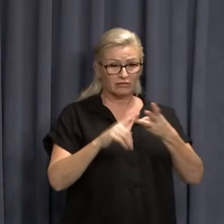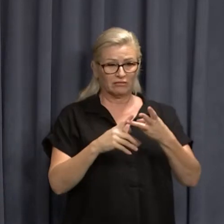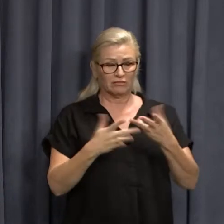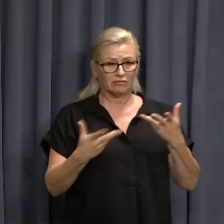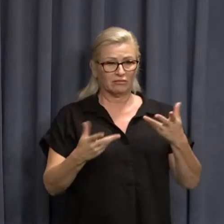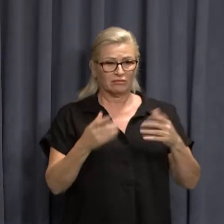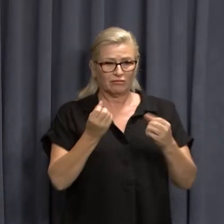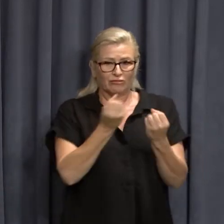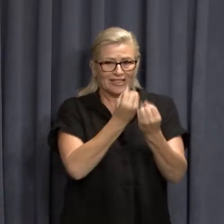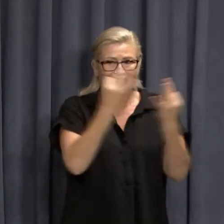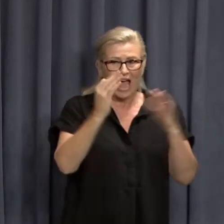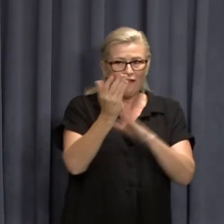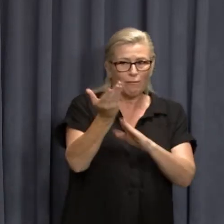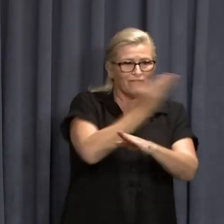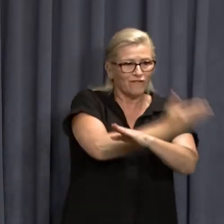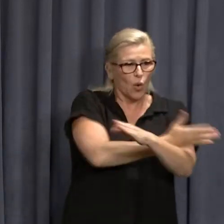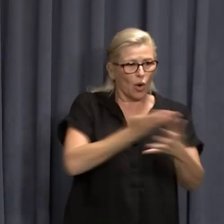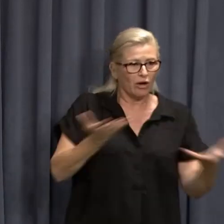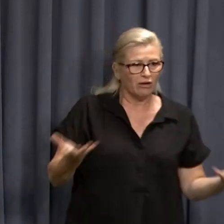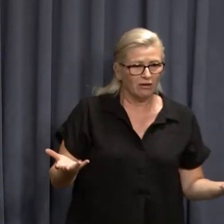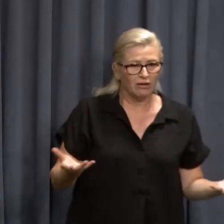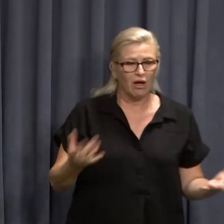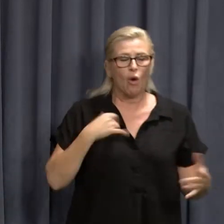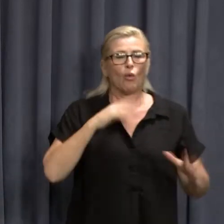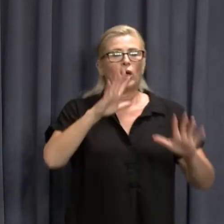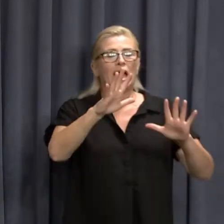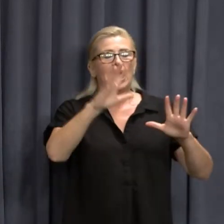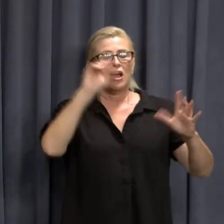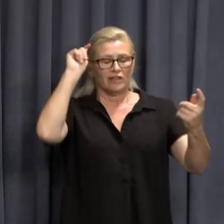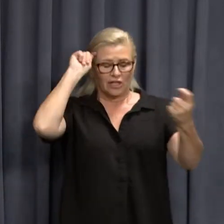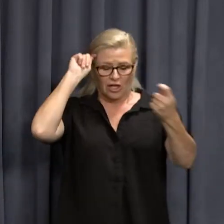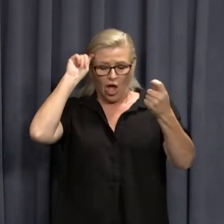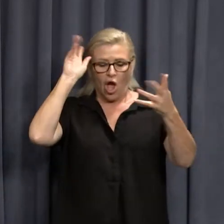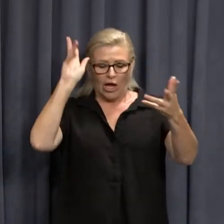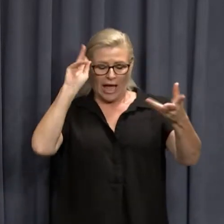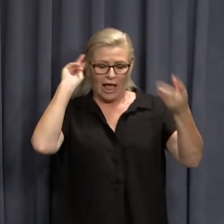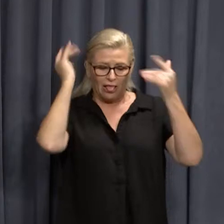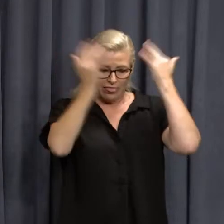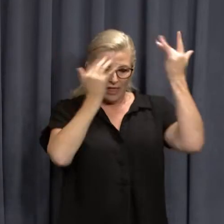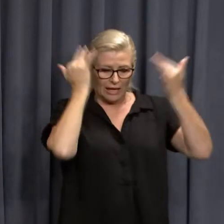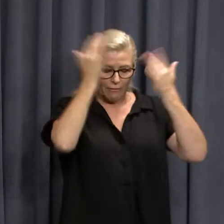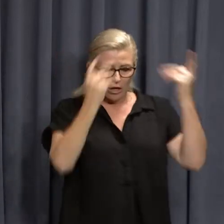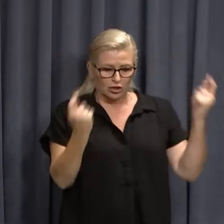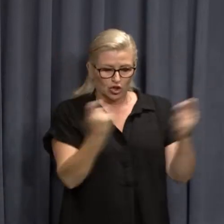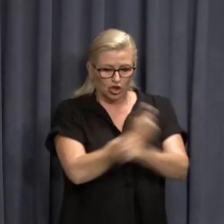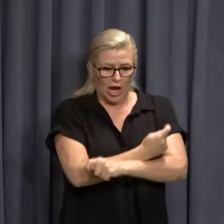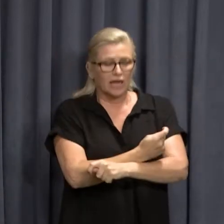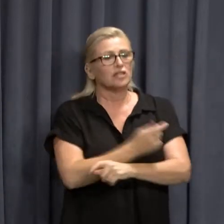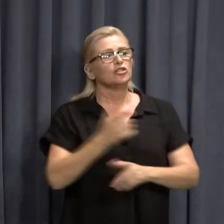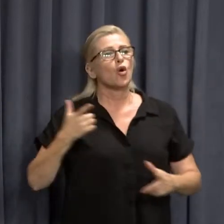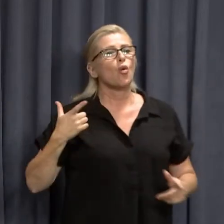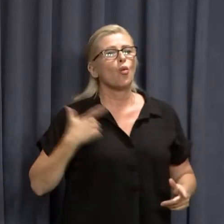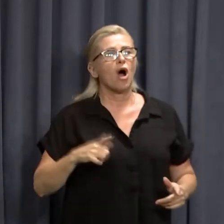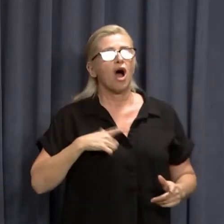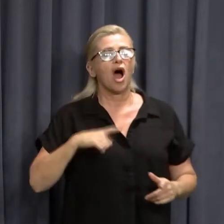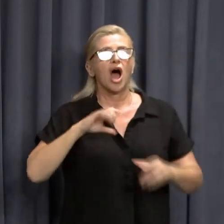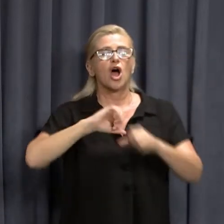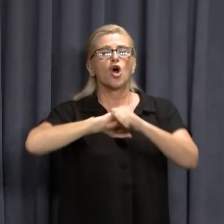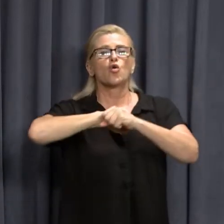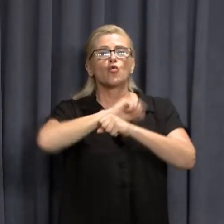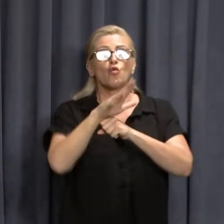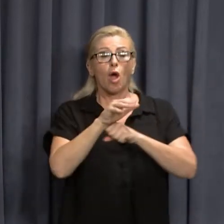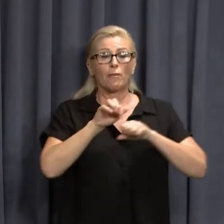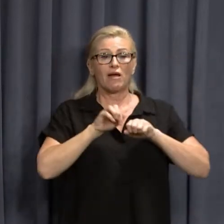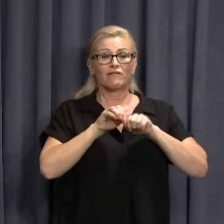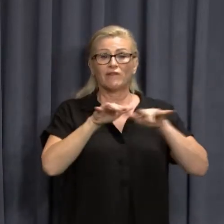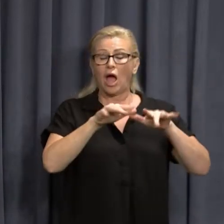really before that we had to reconsider because the transmissibility rates of Omicron